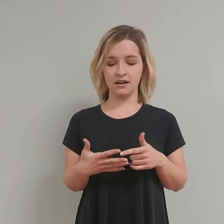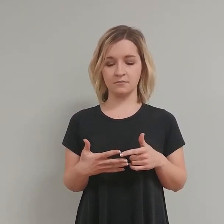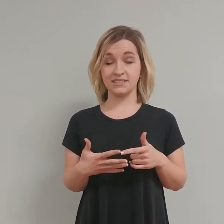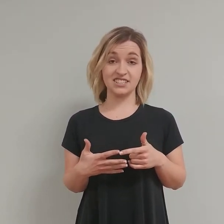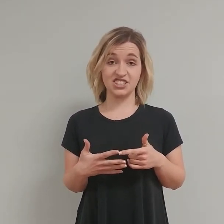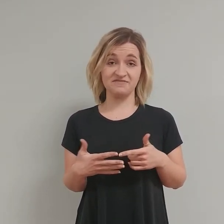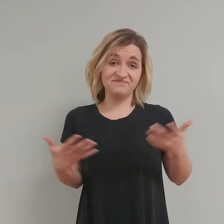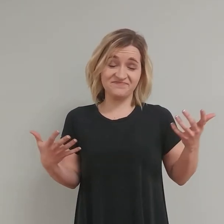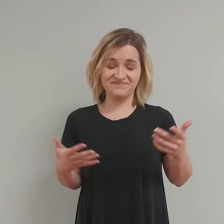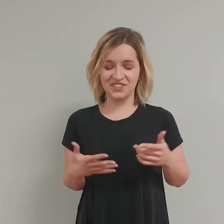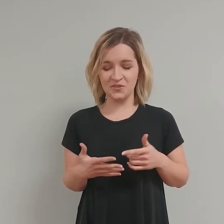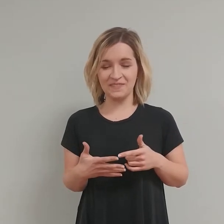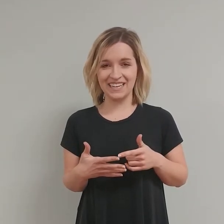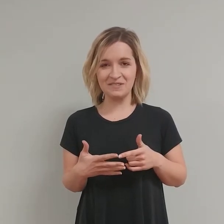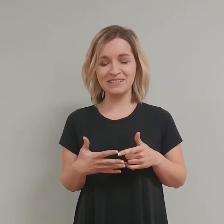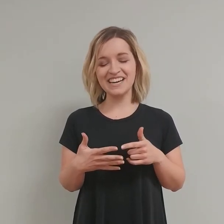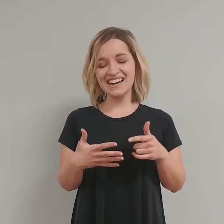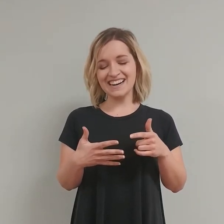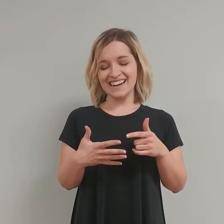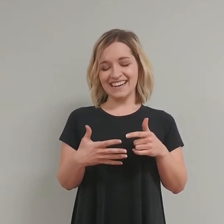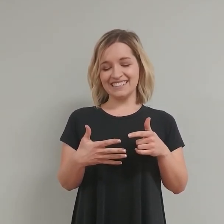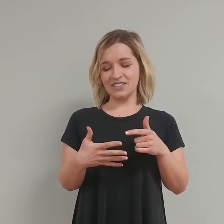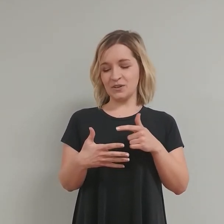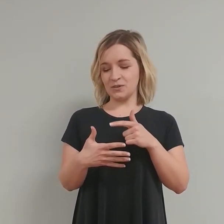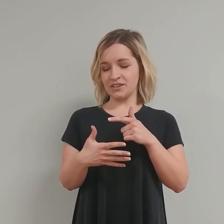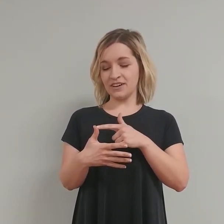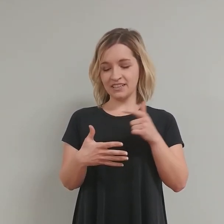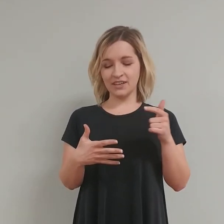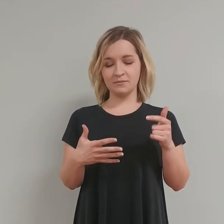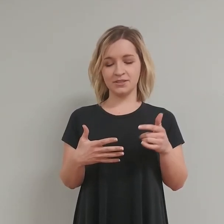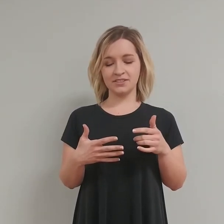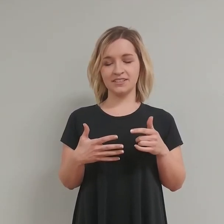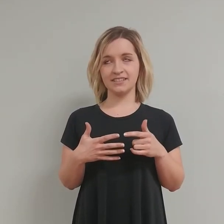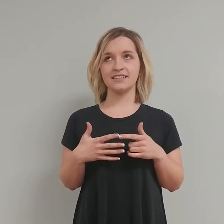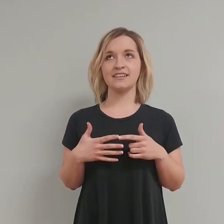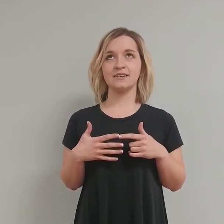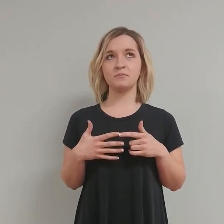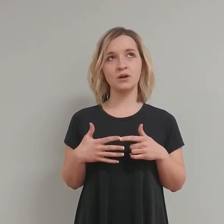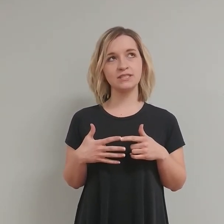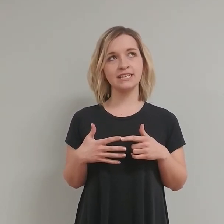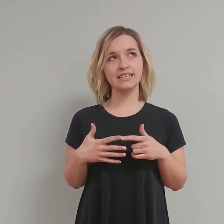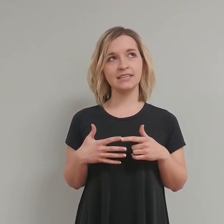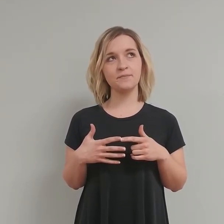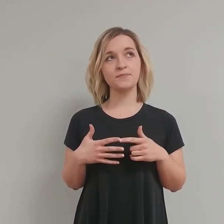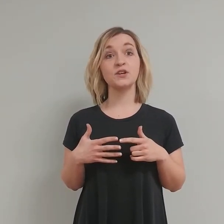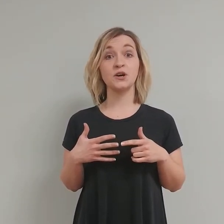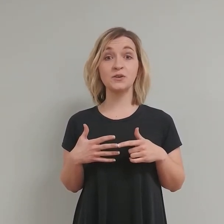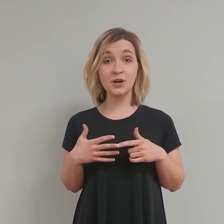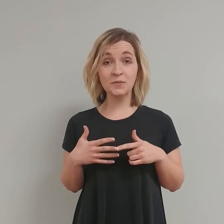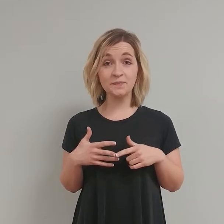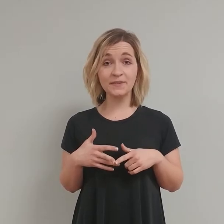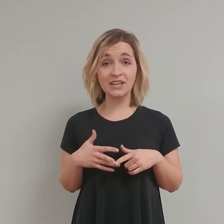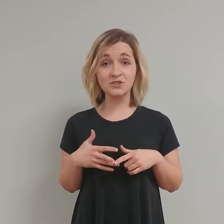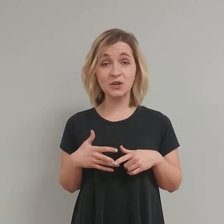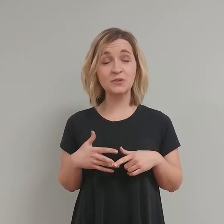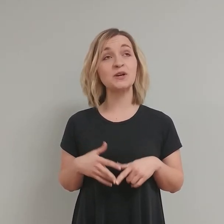It tastes good, too. That helps. So the Vita Fiber, the protein, cocoa. I use cocoa,